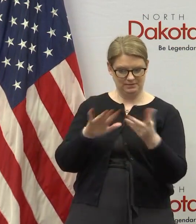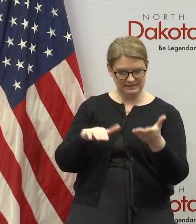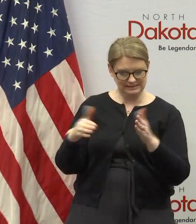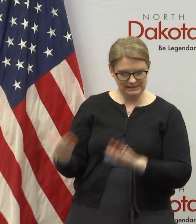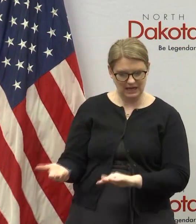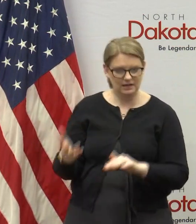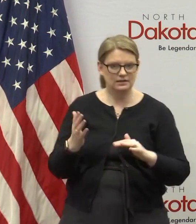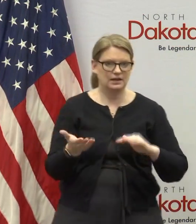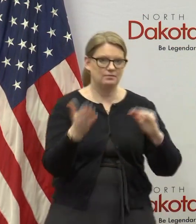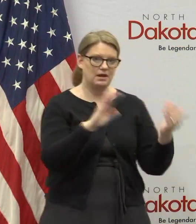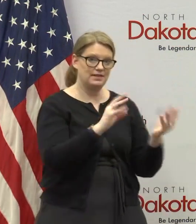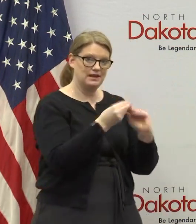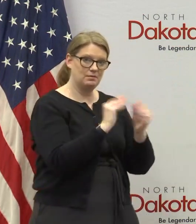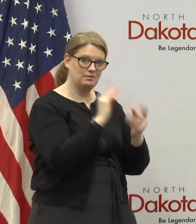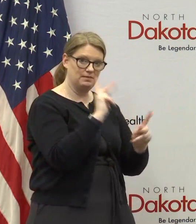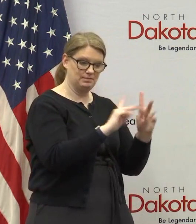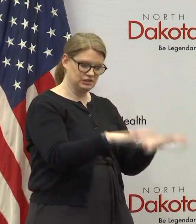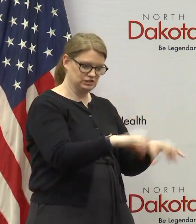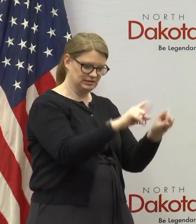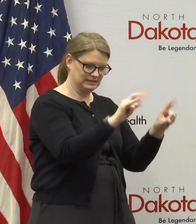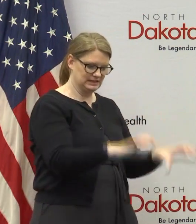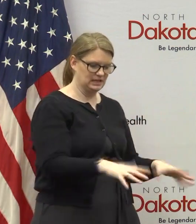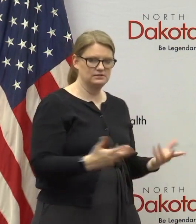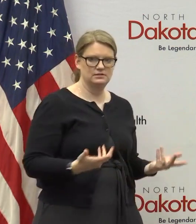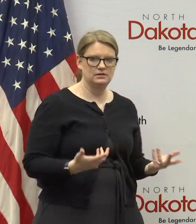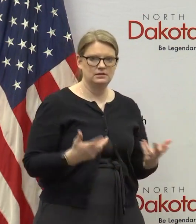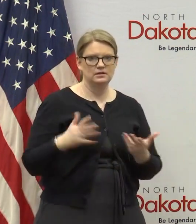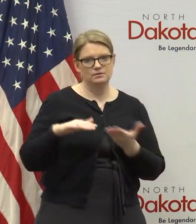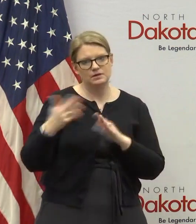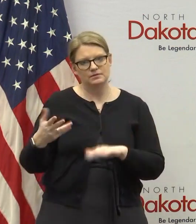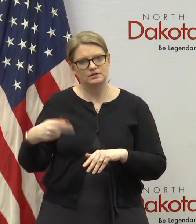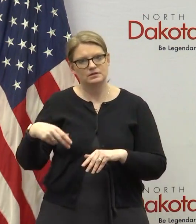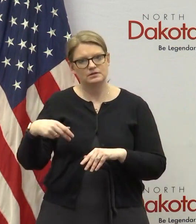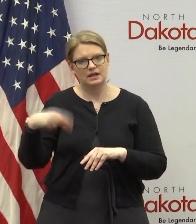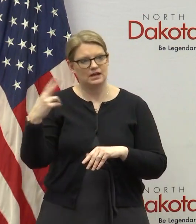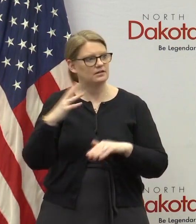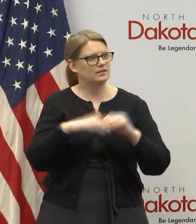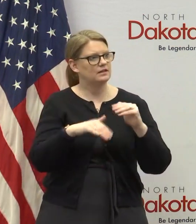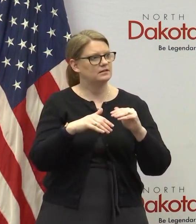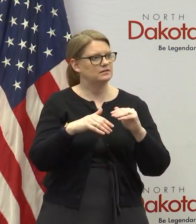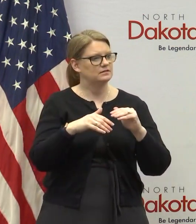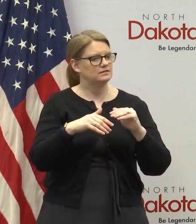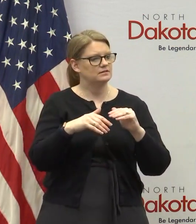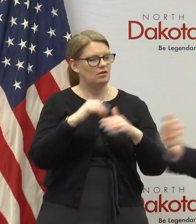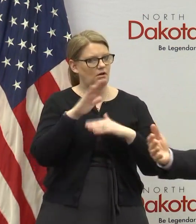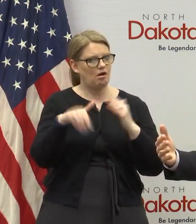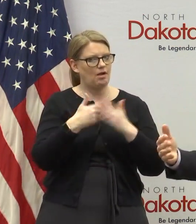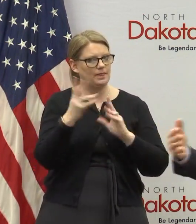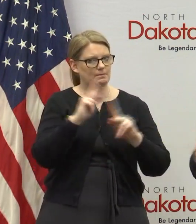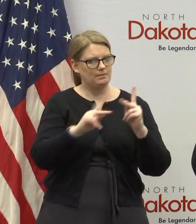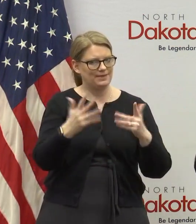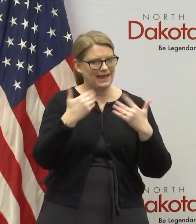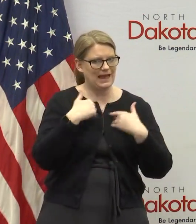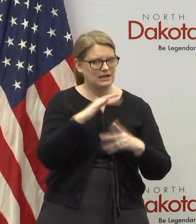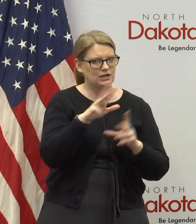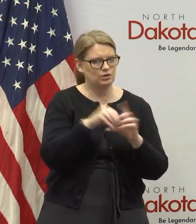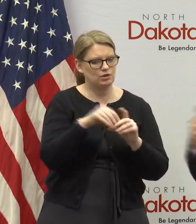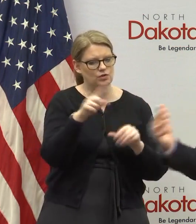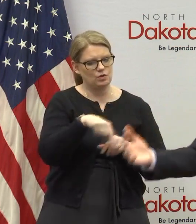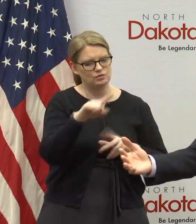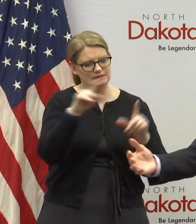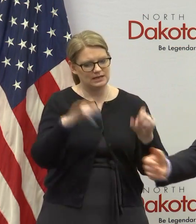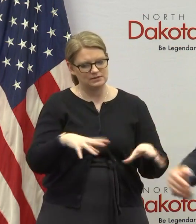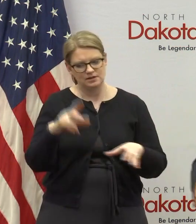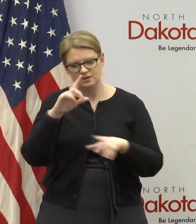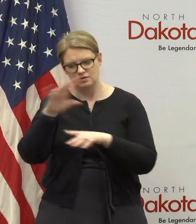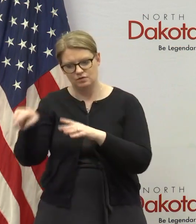versus the number of people who took the test the mortality rates going to look higher than if it was the number of people who died versus all the people who had it including those who were tested